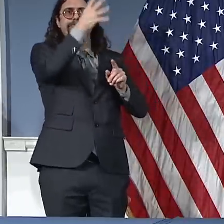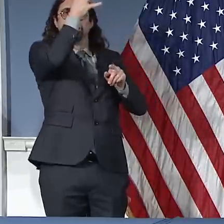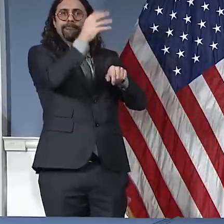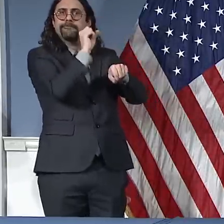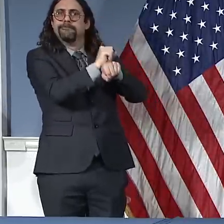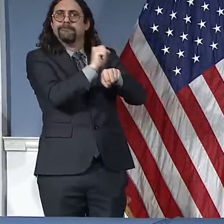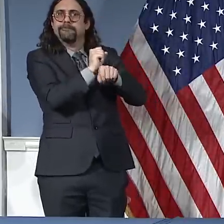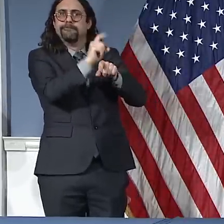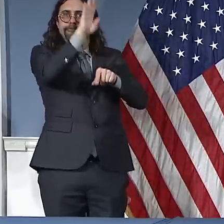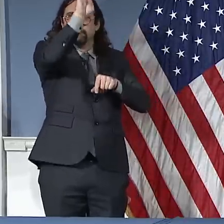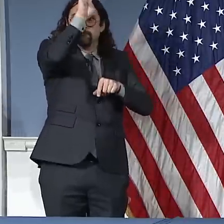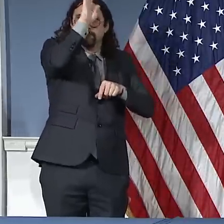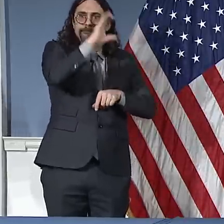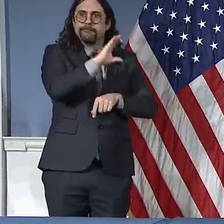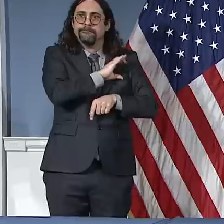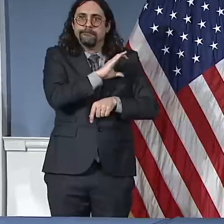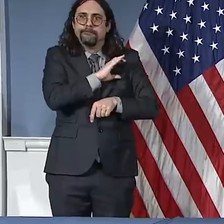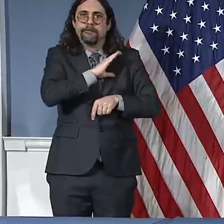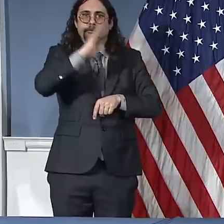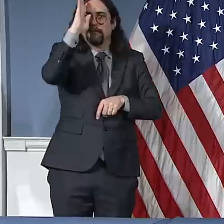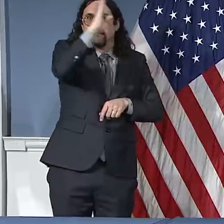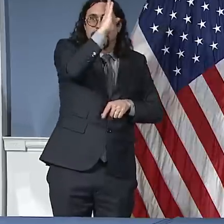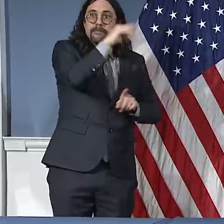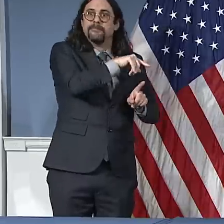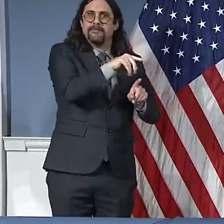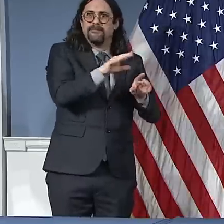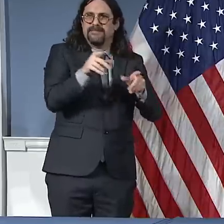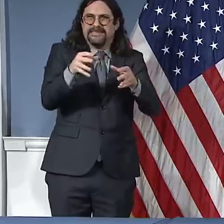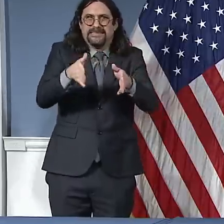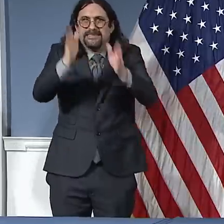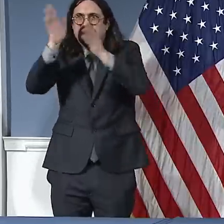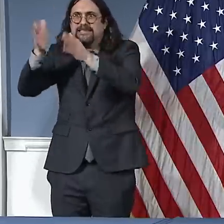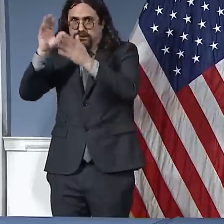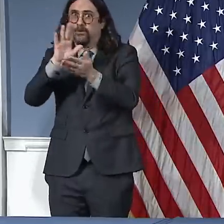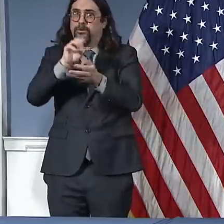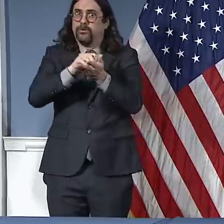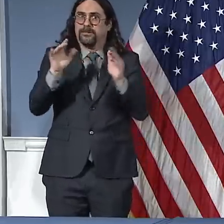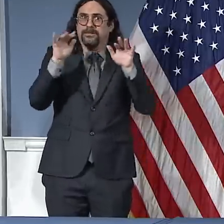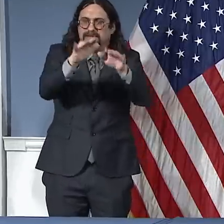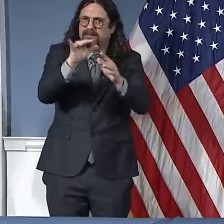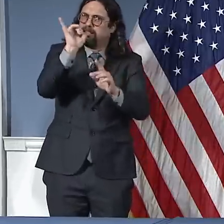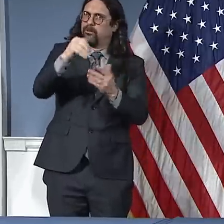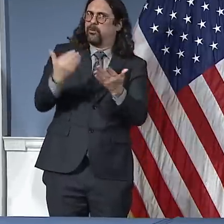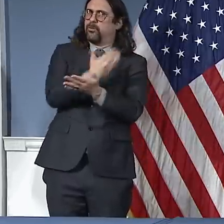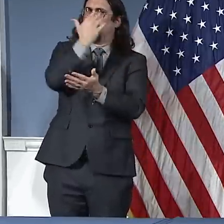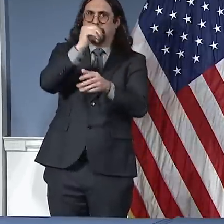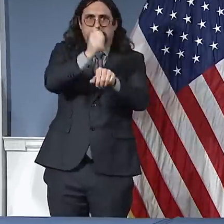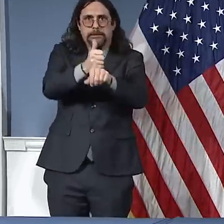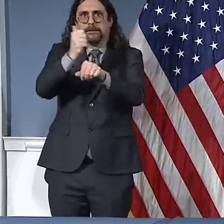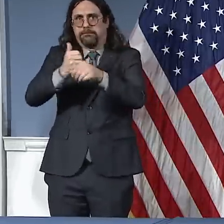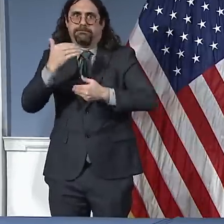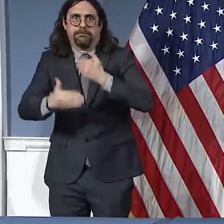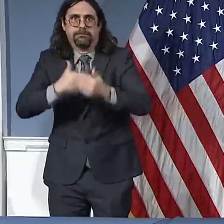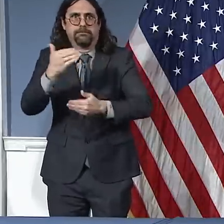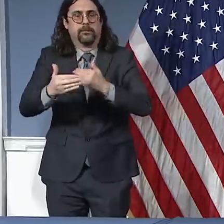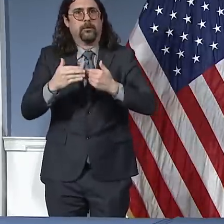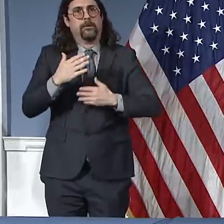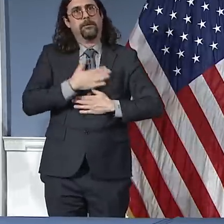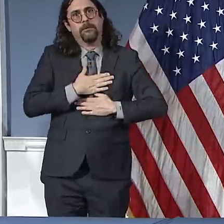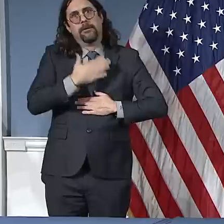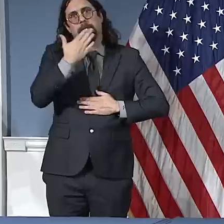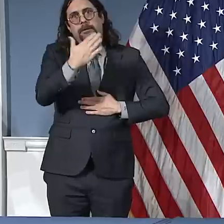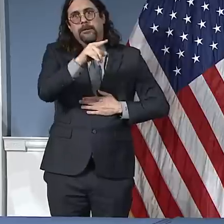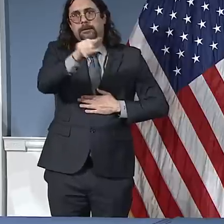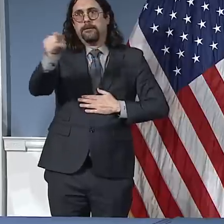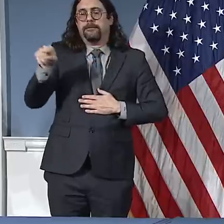this is the mark of New York City, and this is something we should be proud of. But I also want to thank other heroes. I'll keep mentioning different